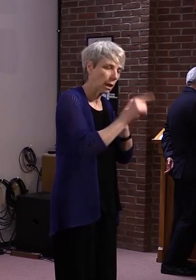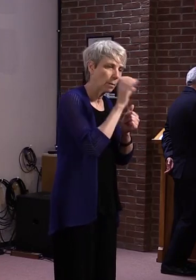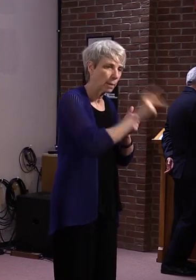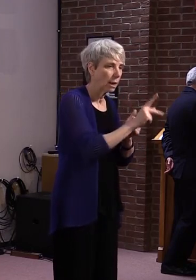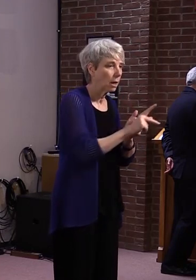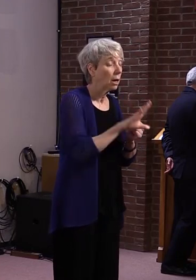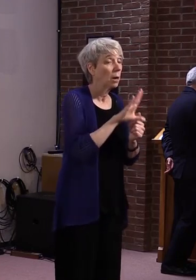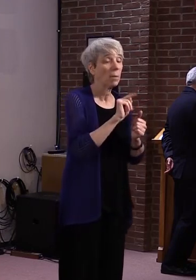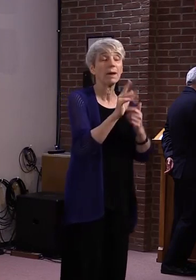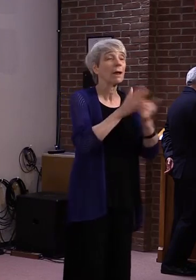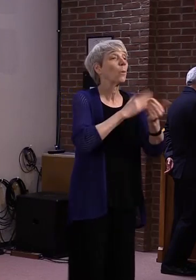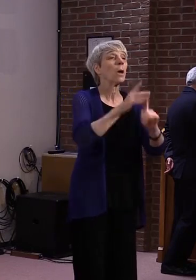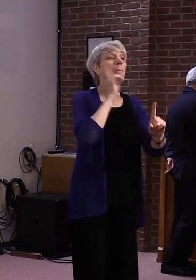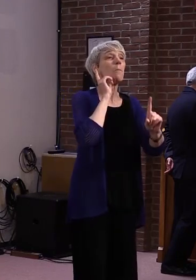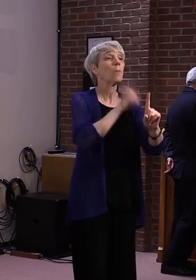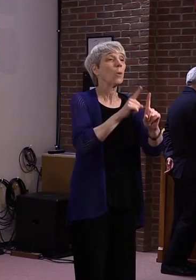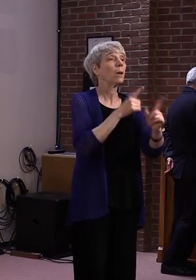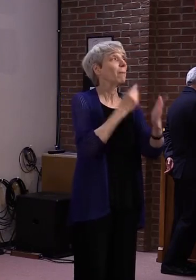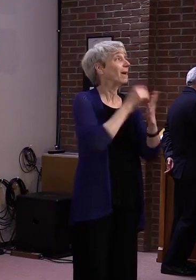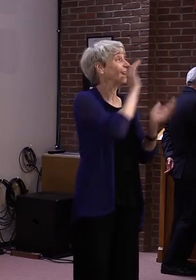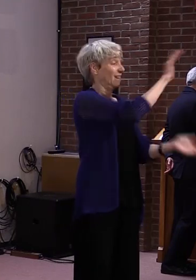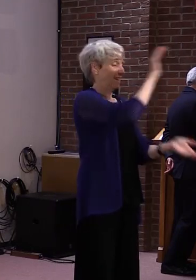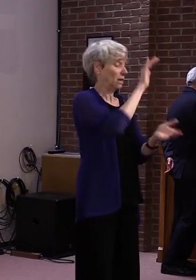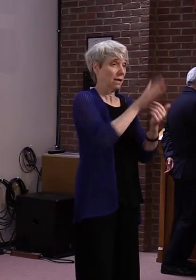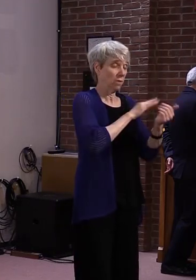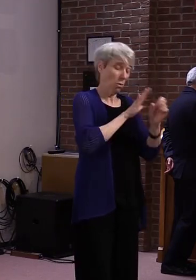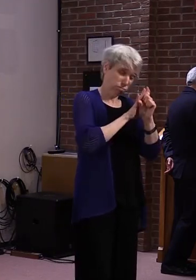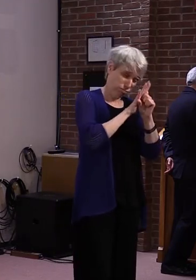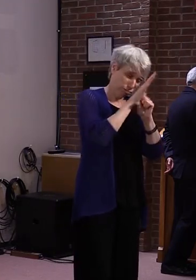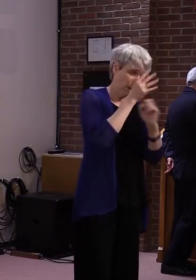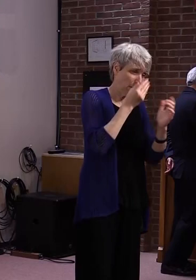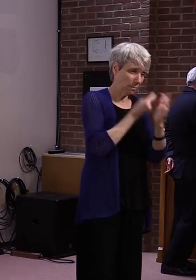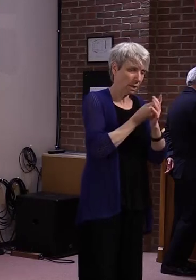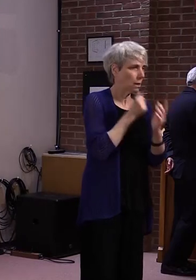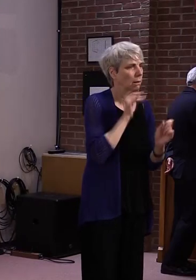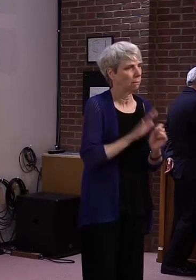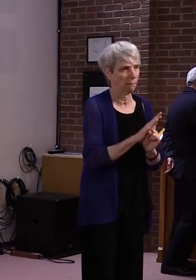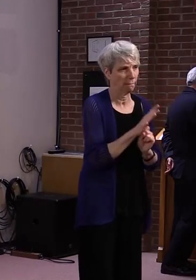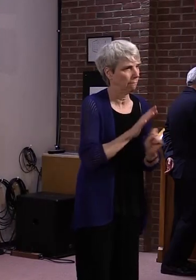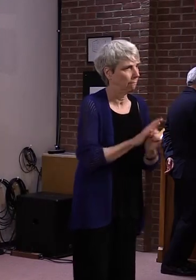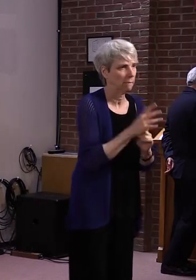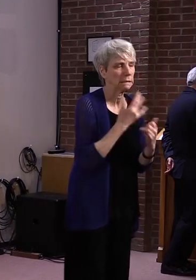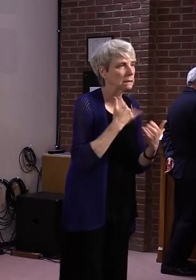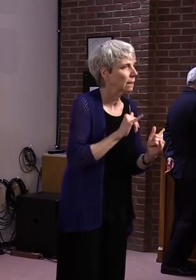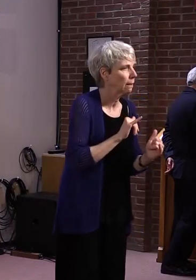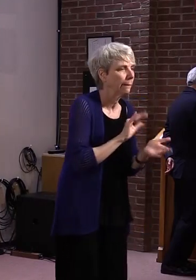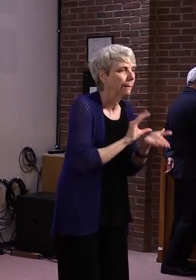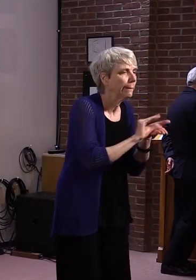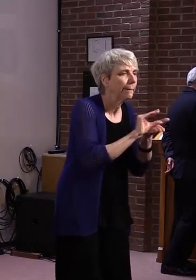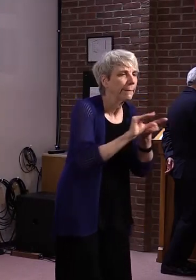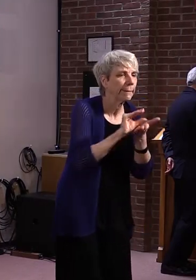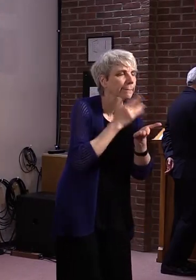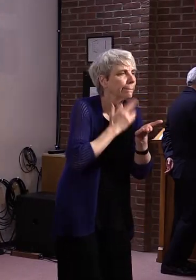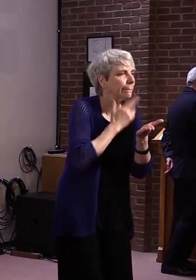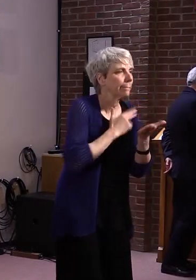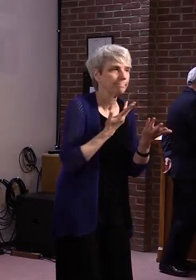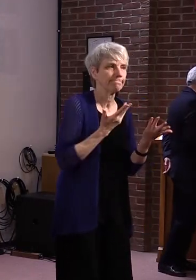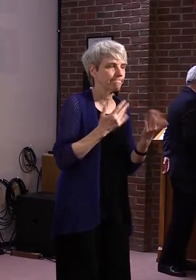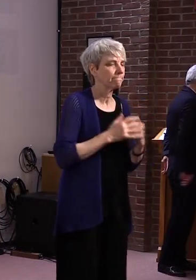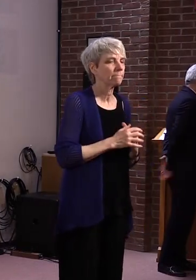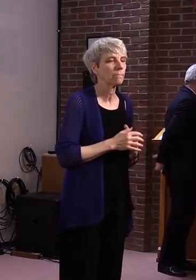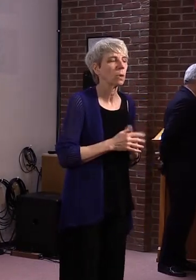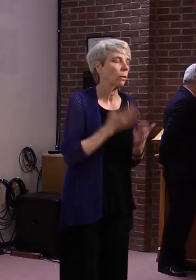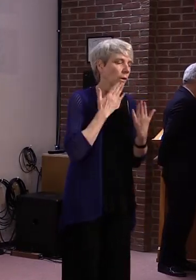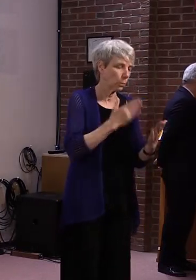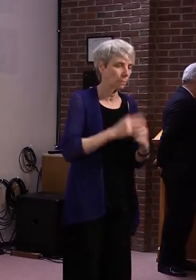need outstrips whatever assistance was available. Thanks. Thank you, everyone. Tim